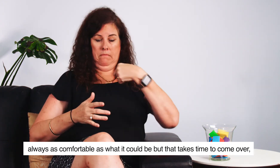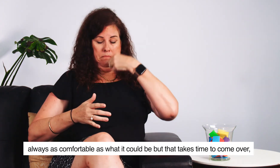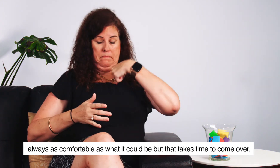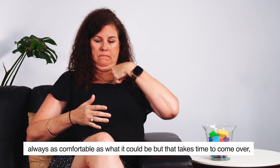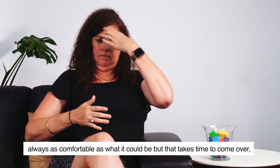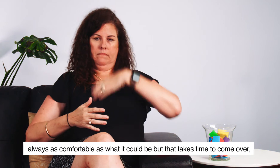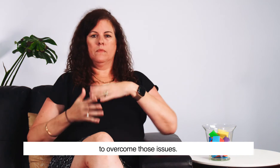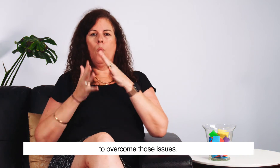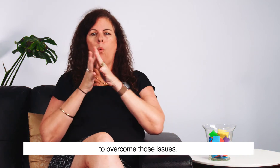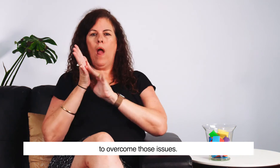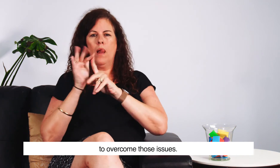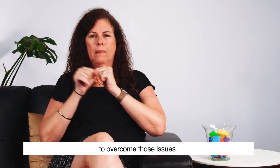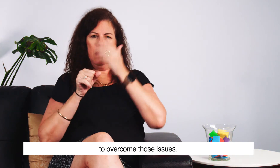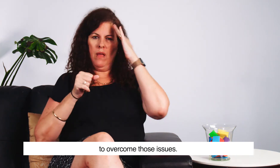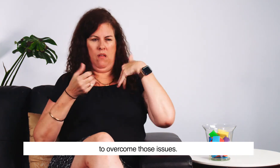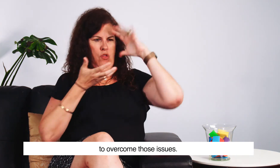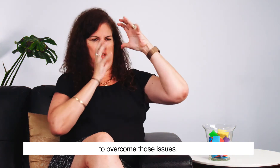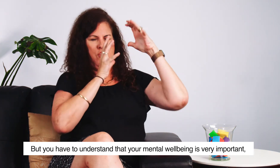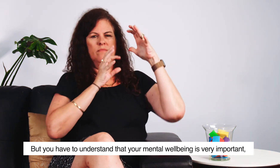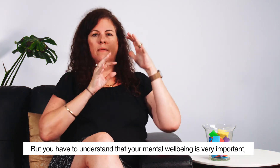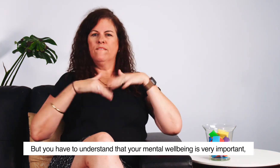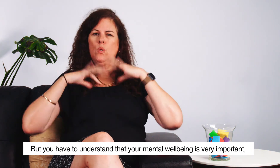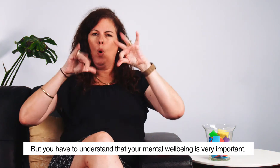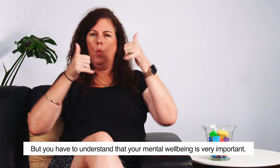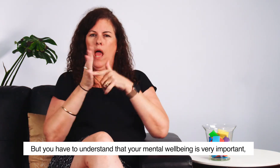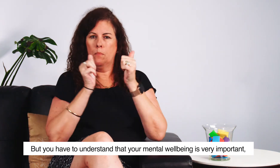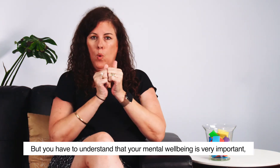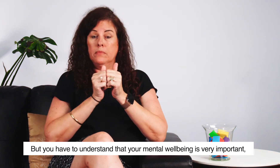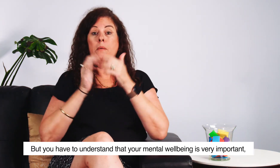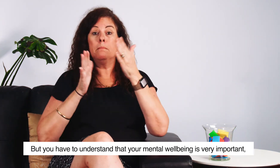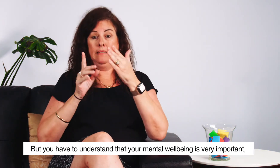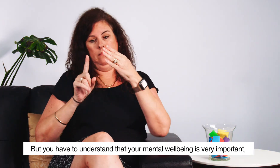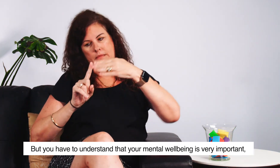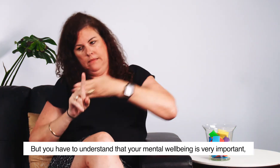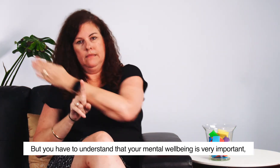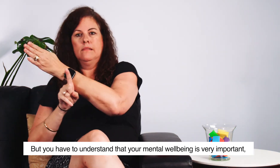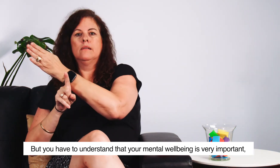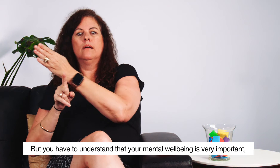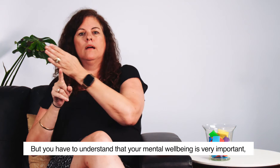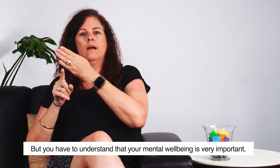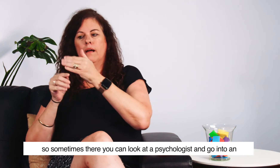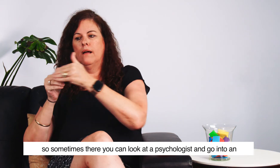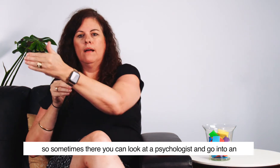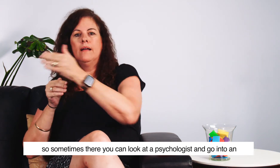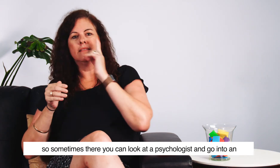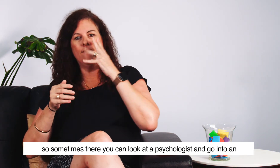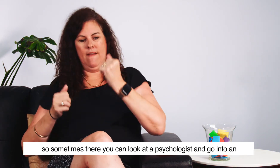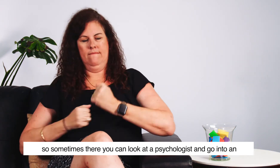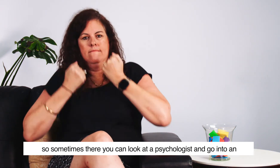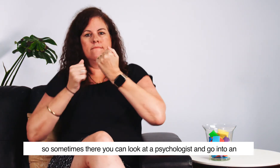over or overcome those issues there, but you have to understand that your mental wellbeing is very important. So sometimes there you